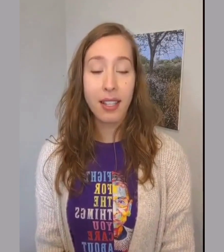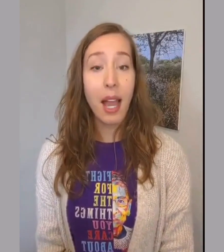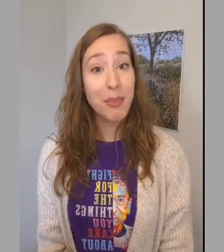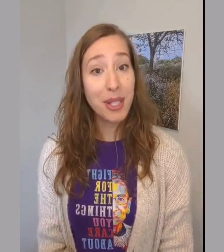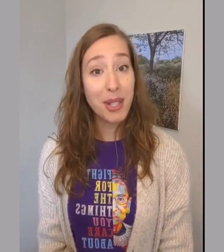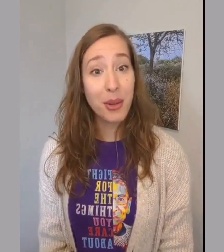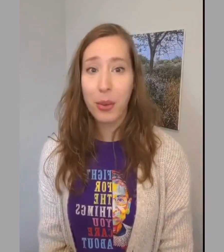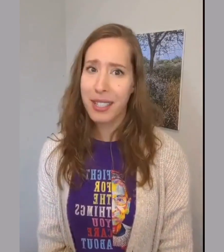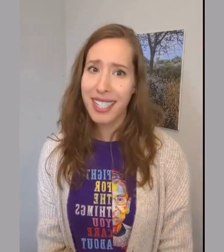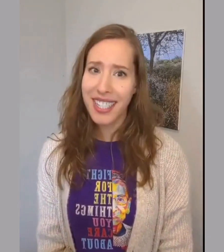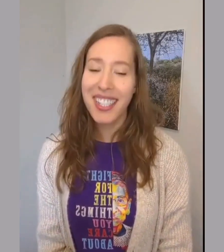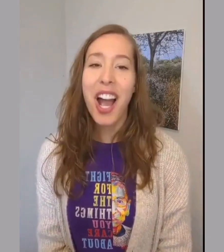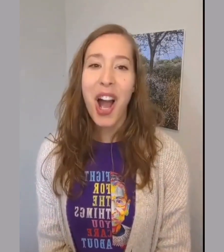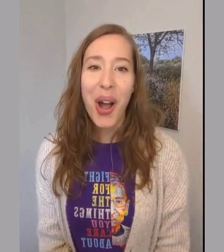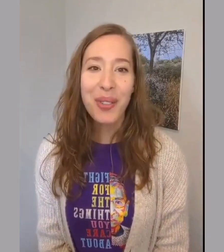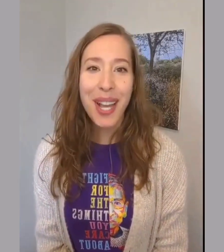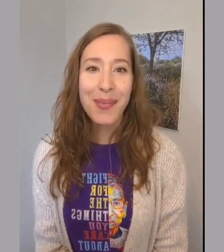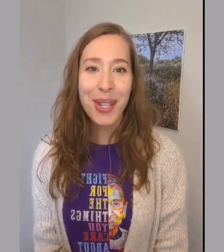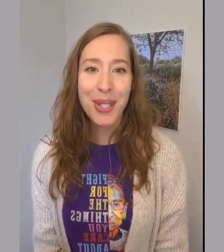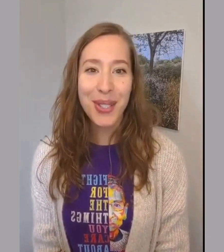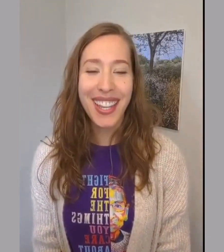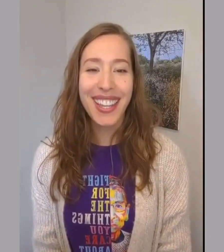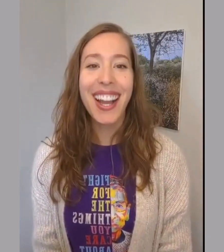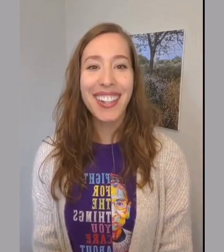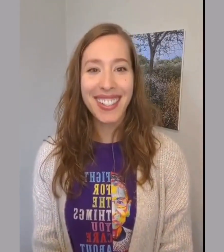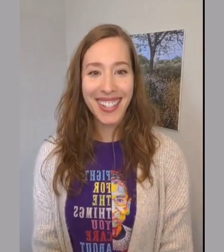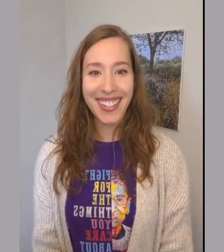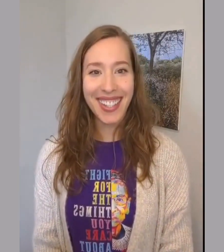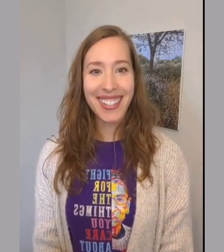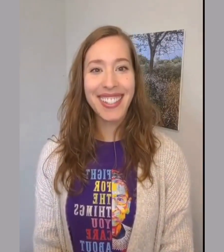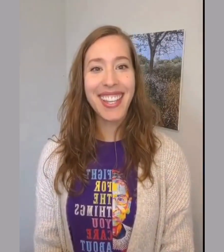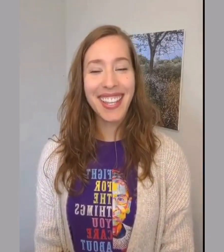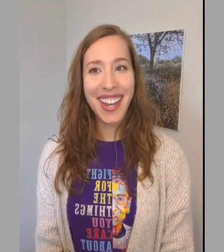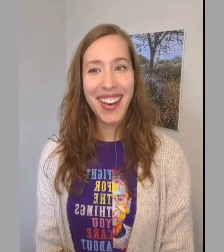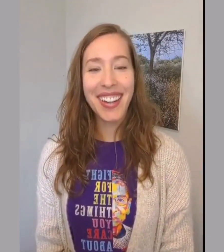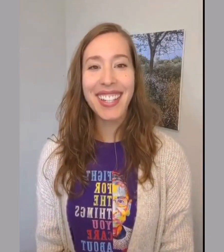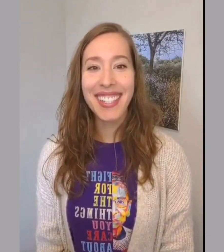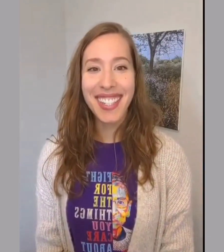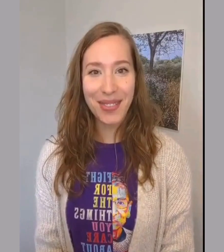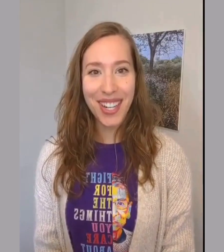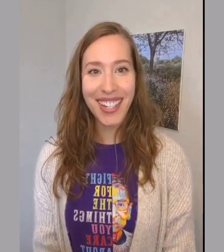episode or edition of Tapping Tuesday. Until then, take care and keep shining.